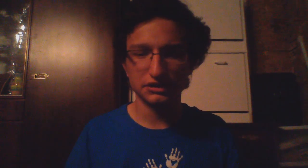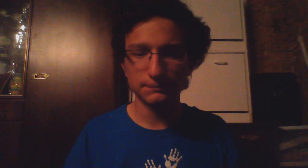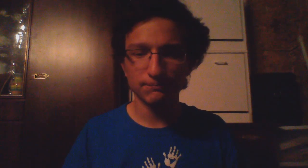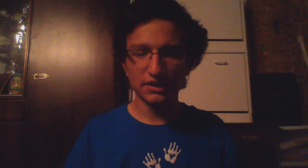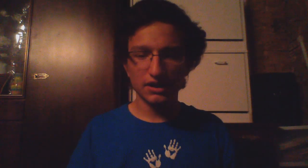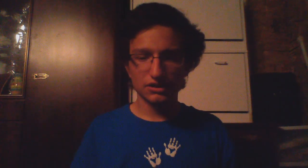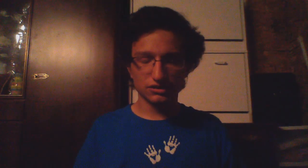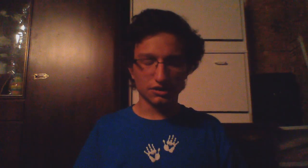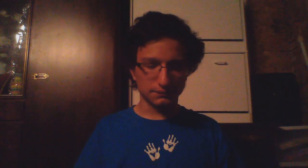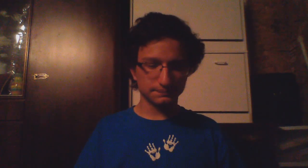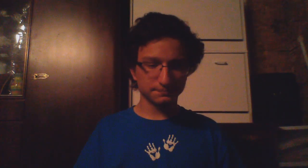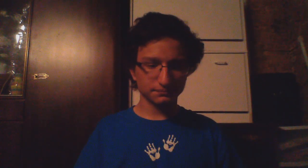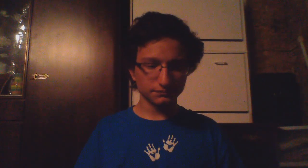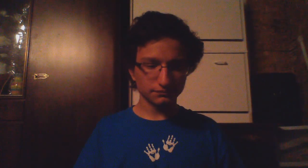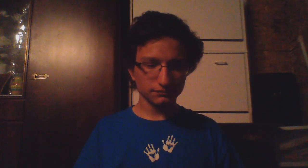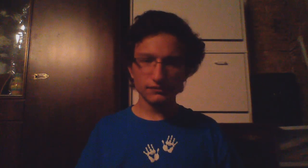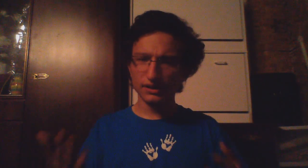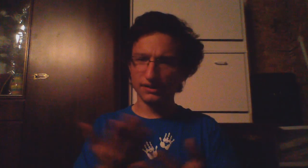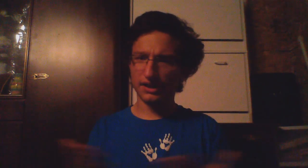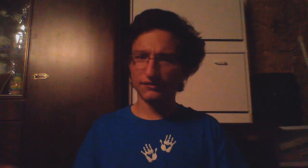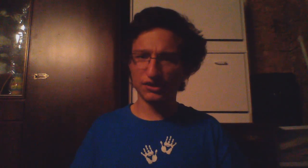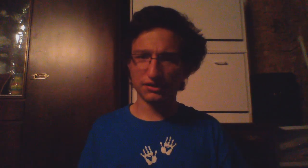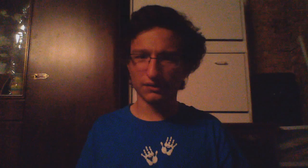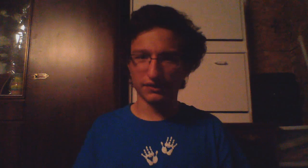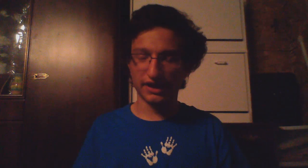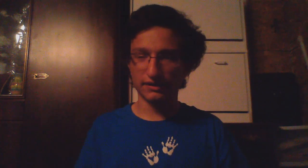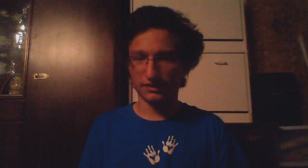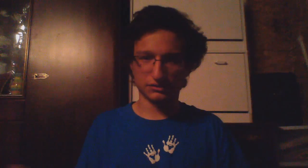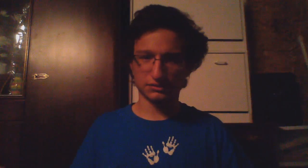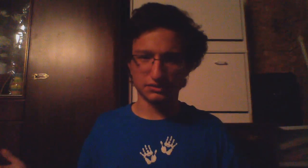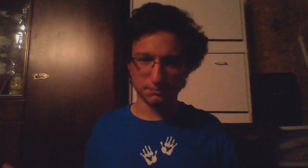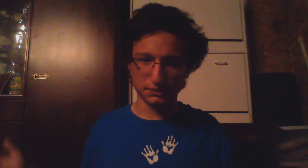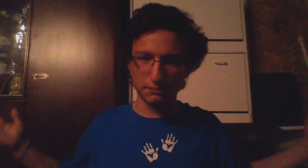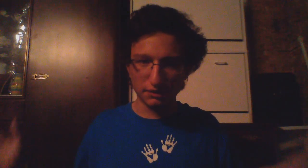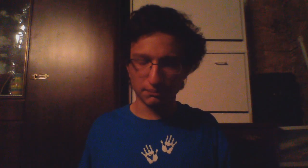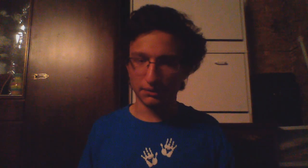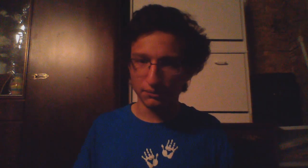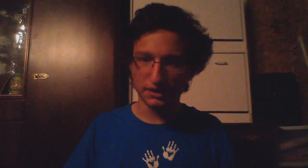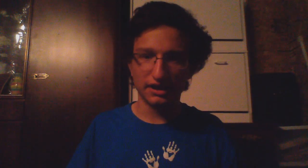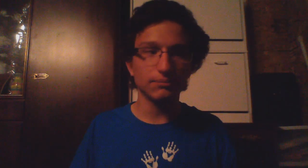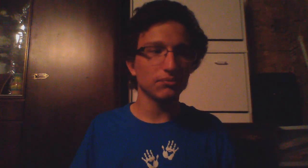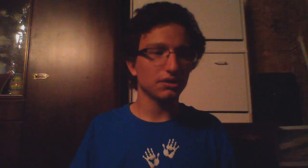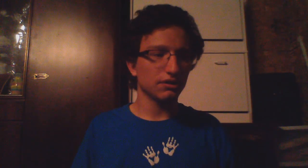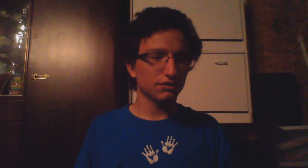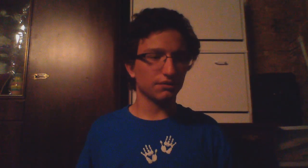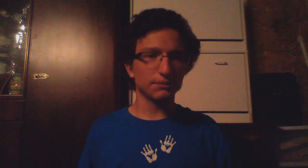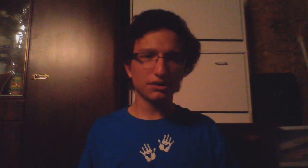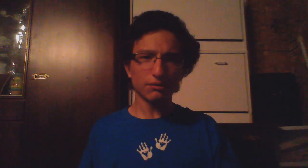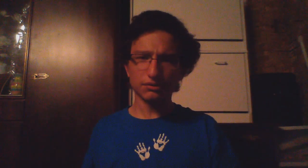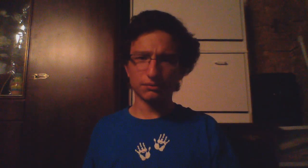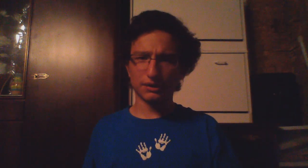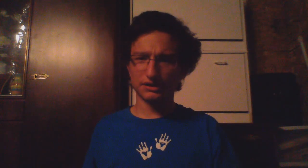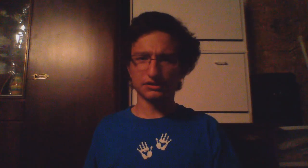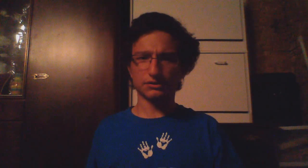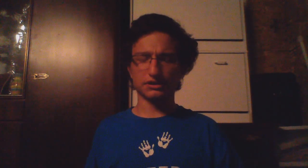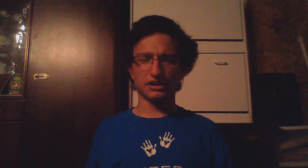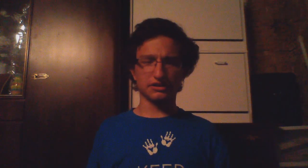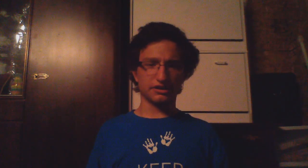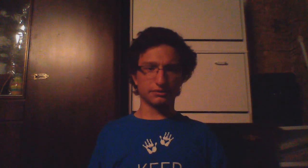so I've done all that that's pretty much my whole day so I'm going to go into what is a 30 day challenge